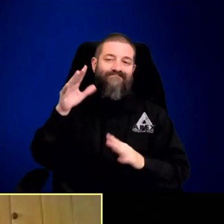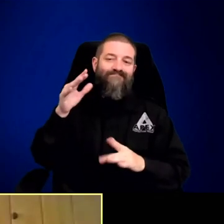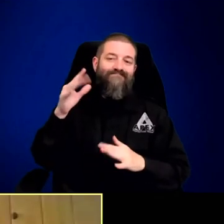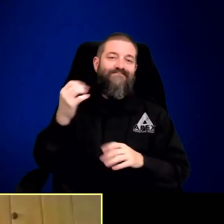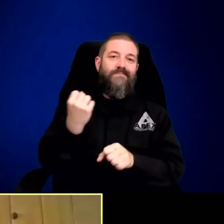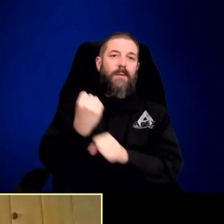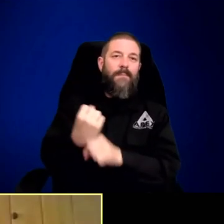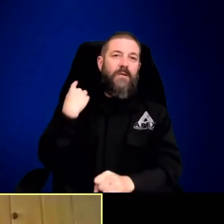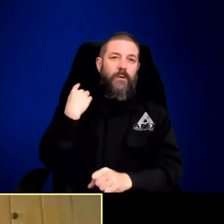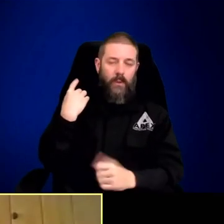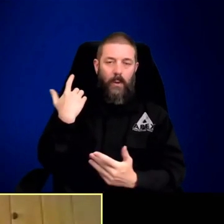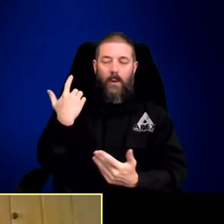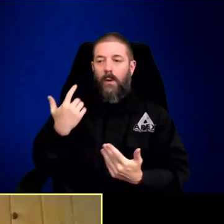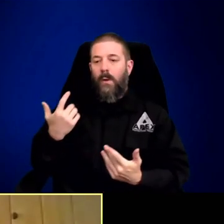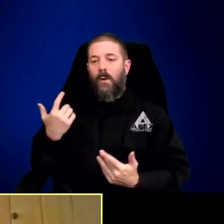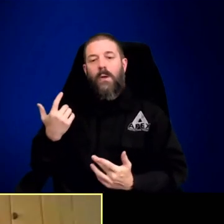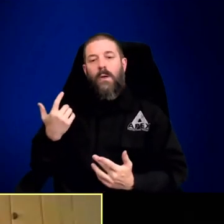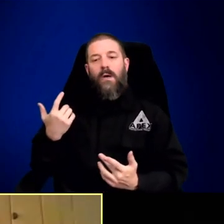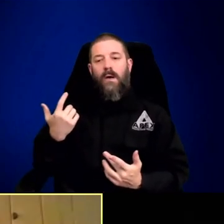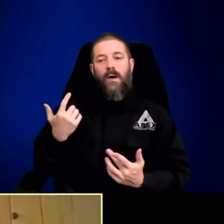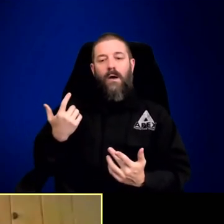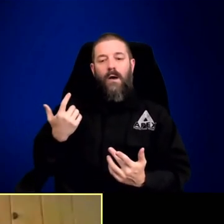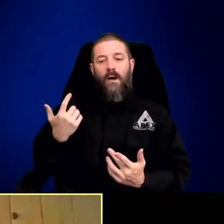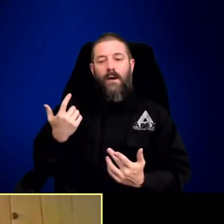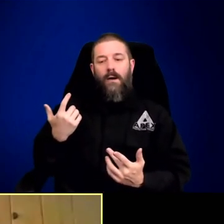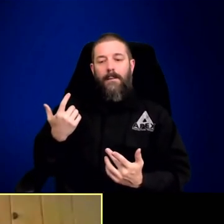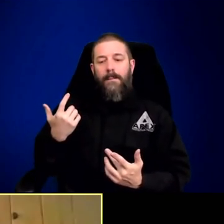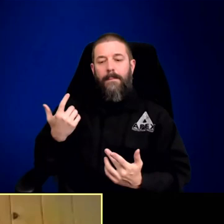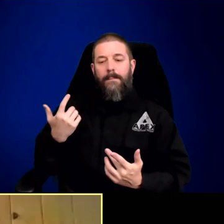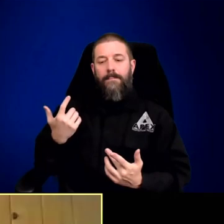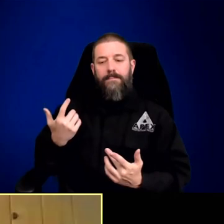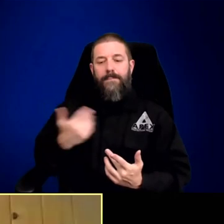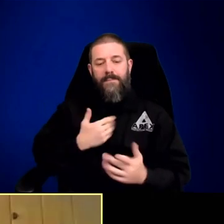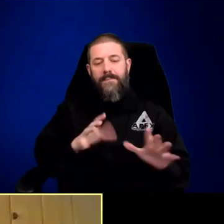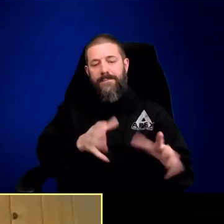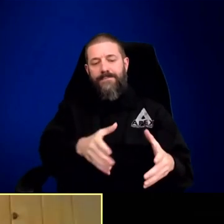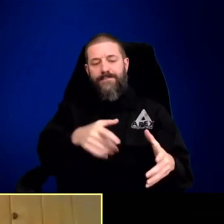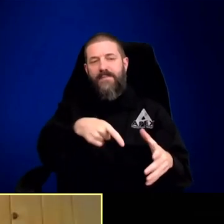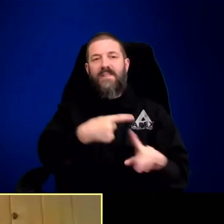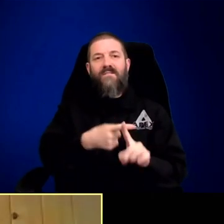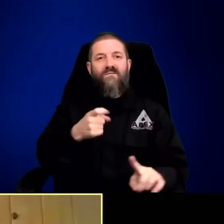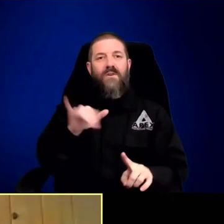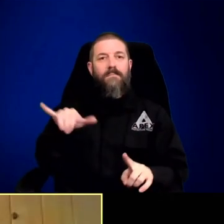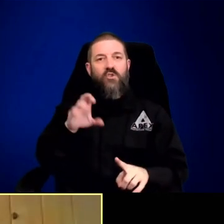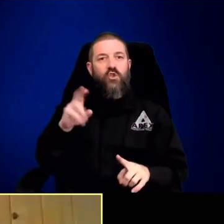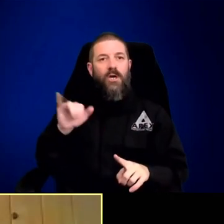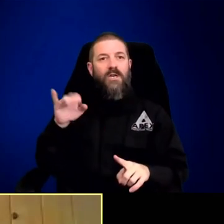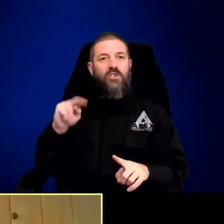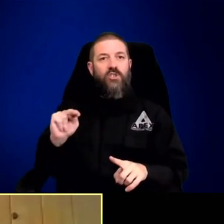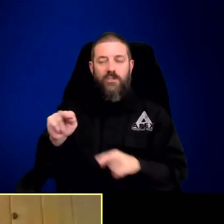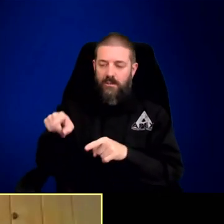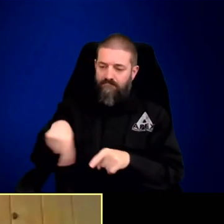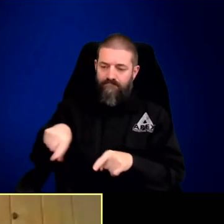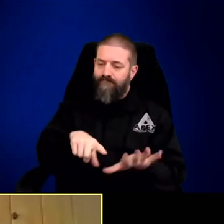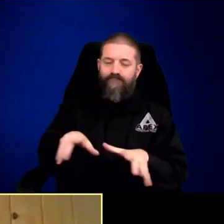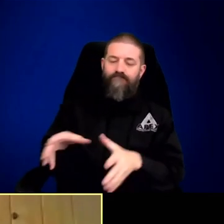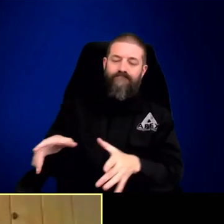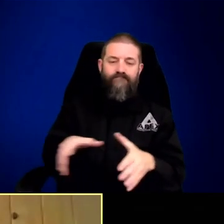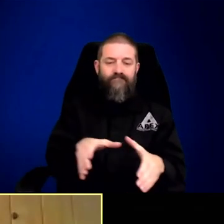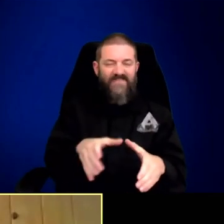question, and it's such a tragedy. For example, about a year ago, some of the pups